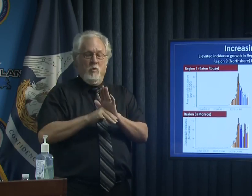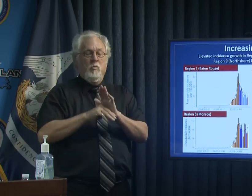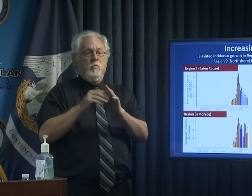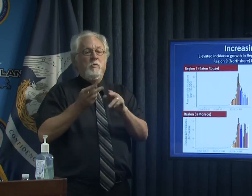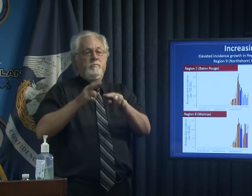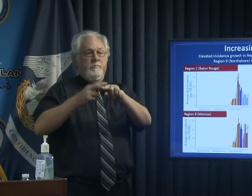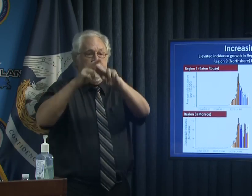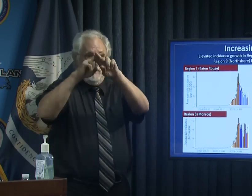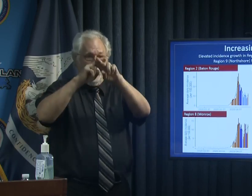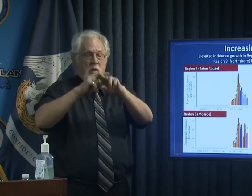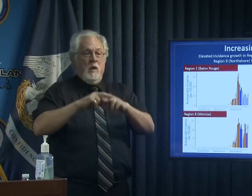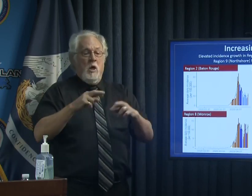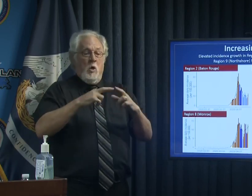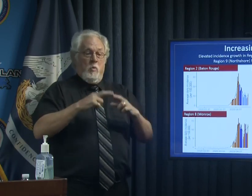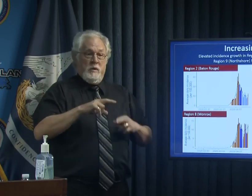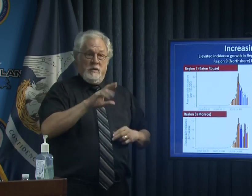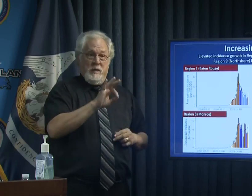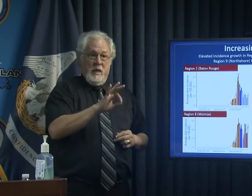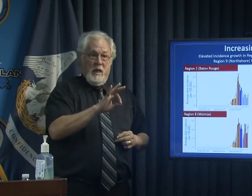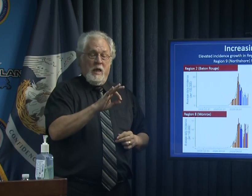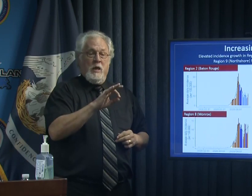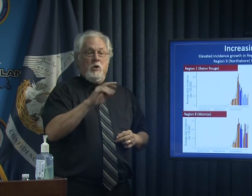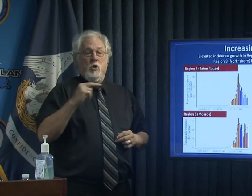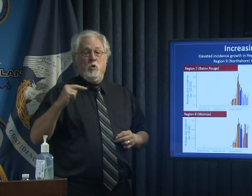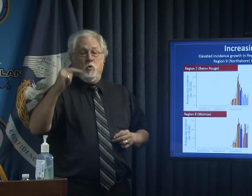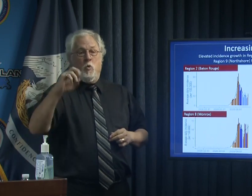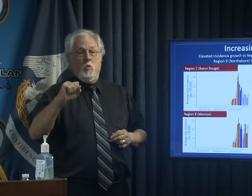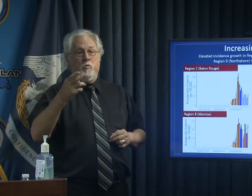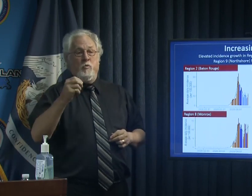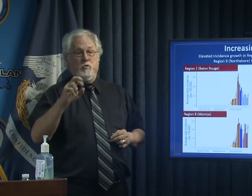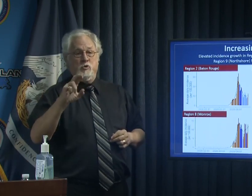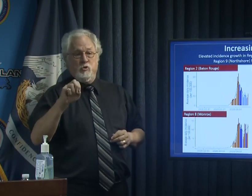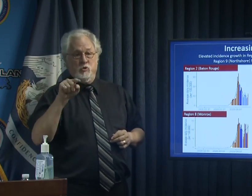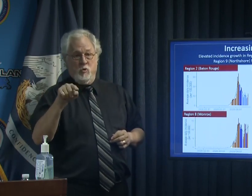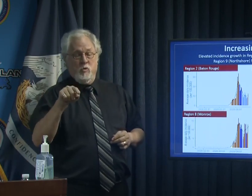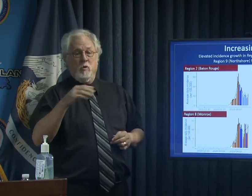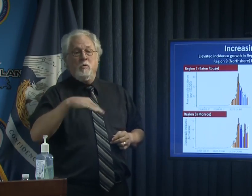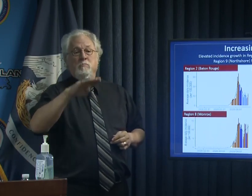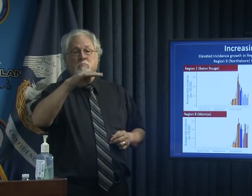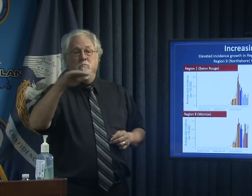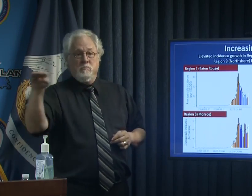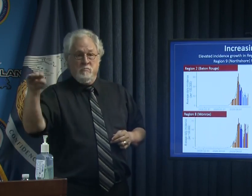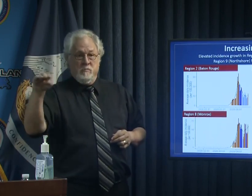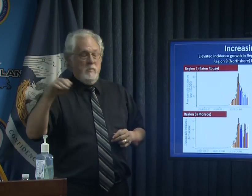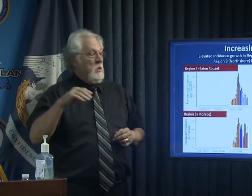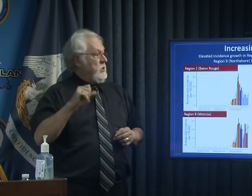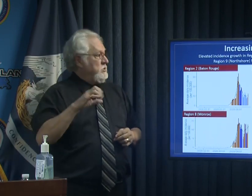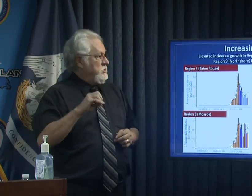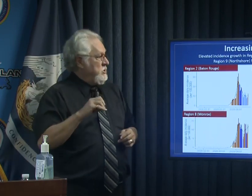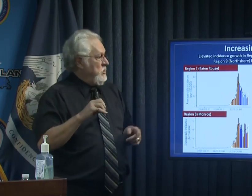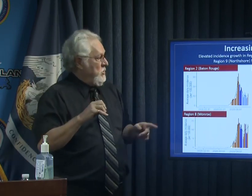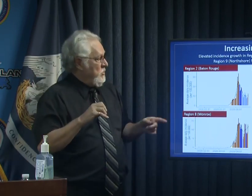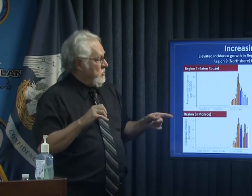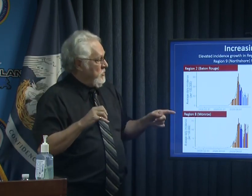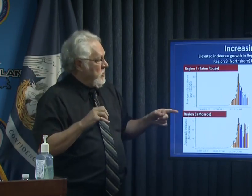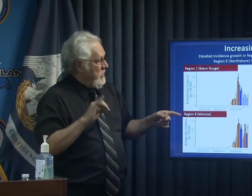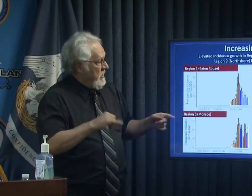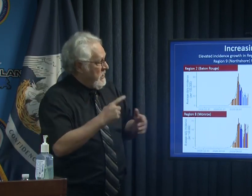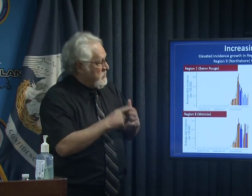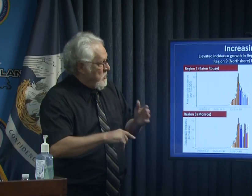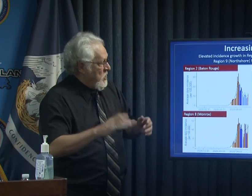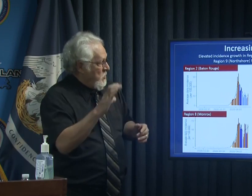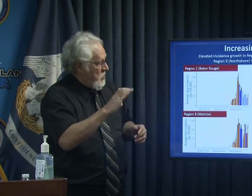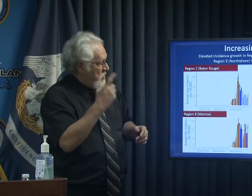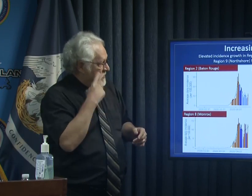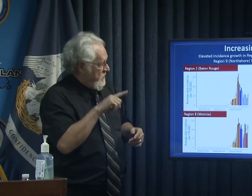increasing uh region nine the north shore uh has has plateaued uh so this is what we were we were looking